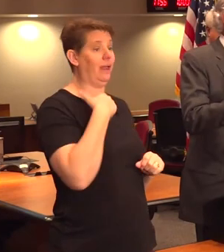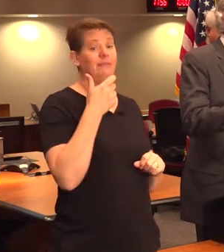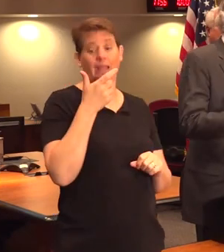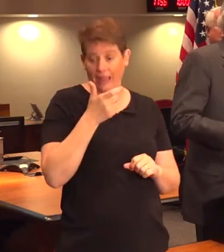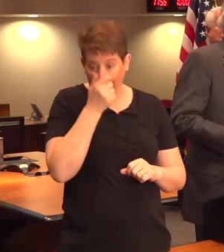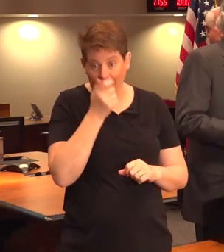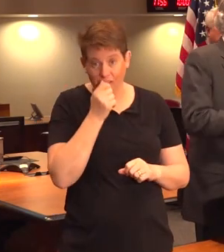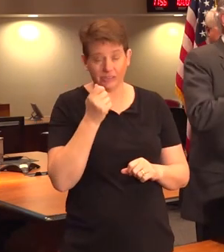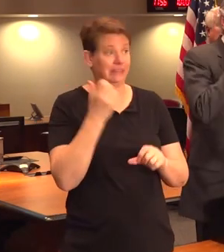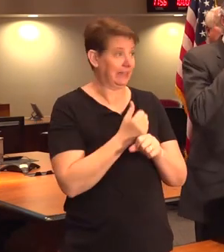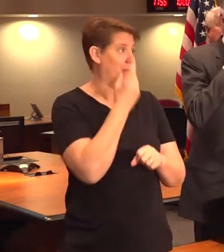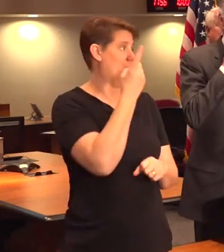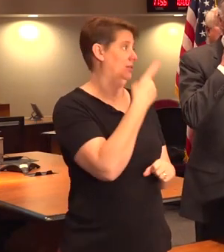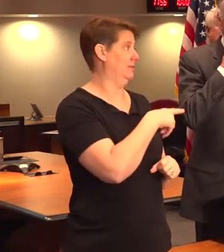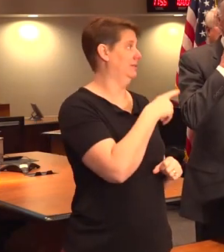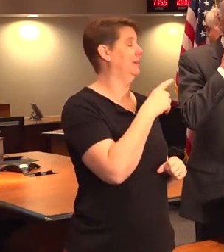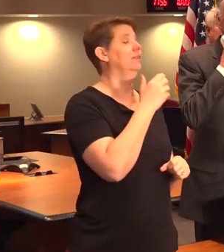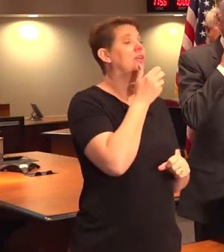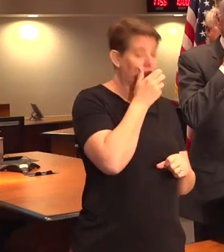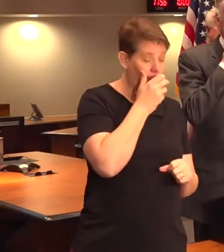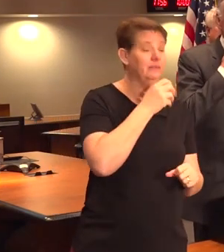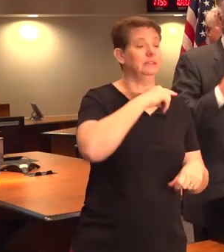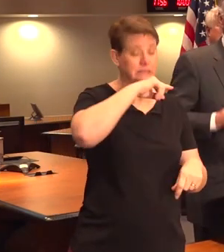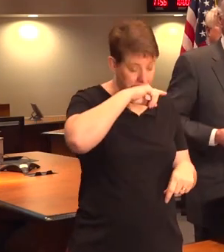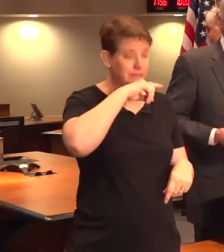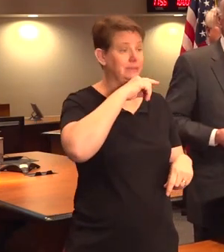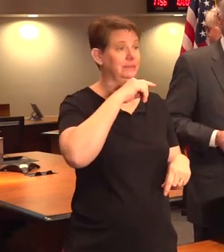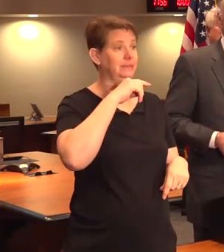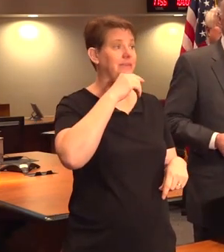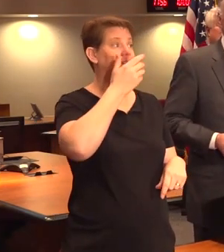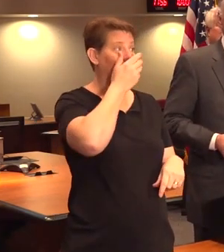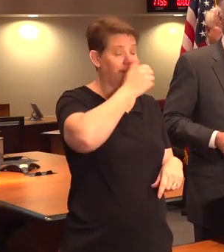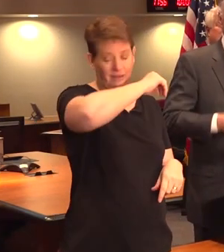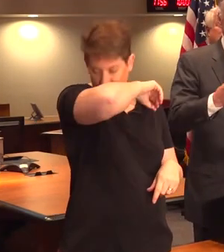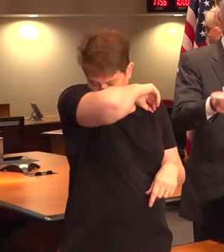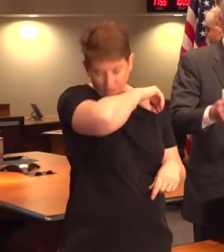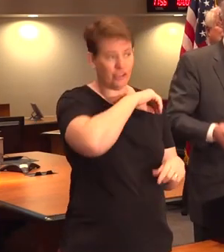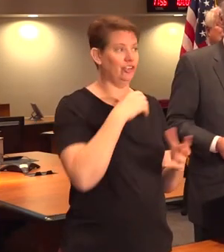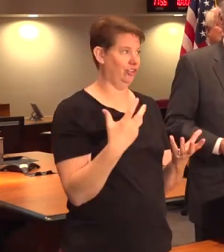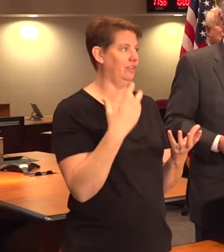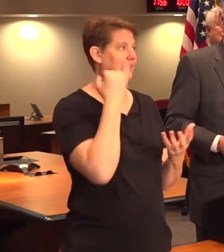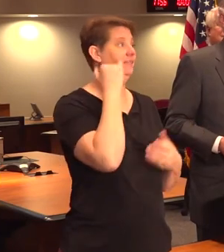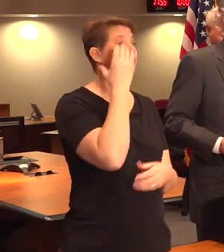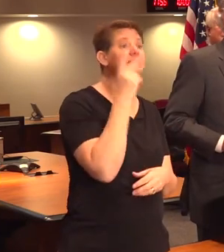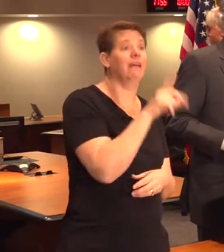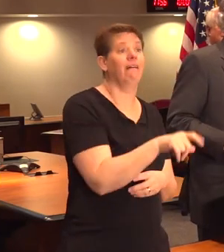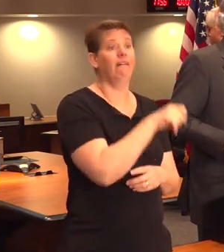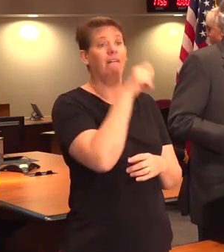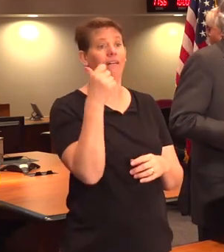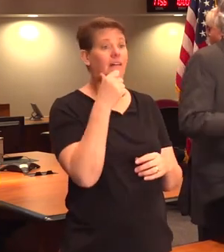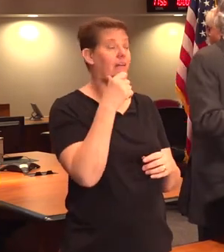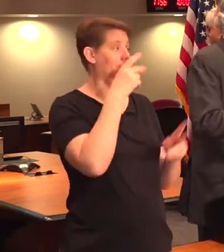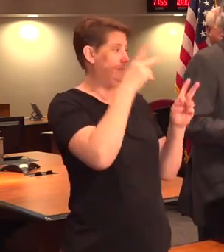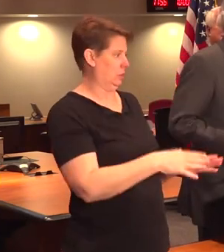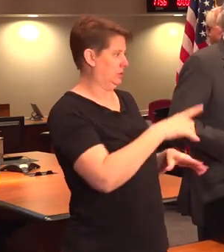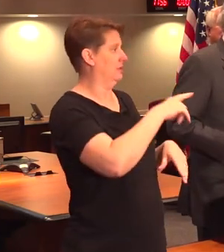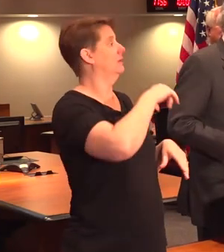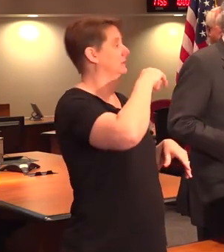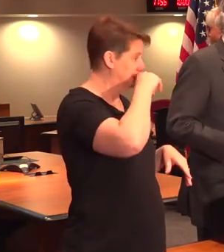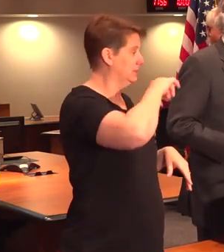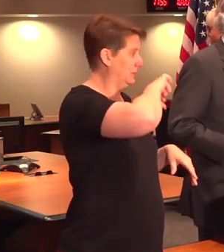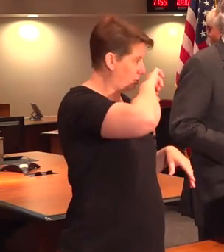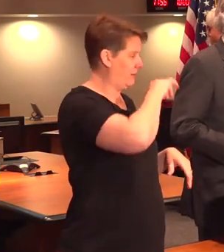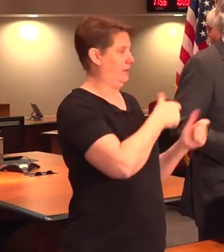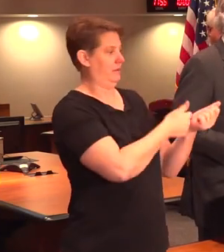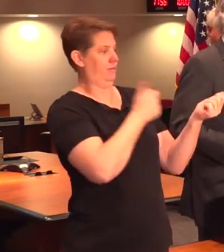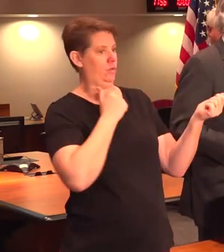handkerchief, get one. If you're coughing and sneezing, cover your face. If someone else is coughing and sneezing, stay away